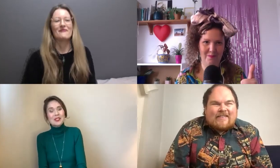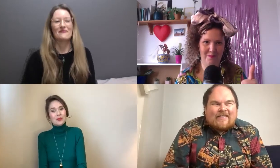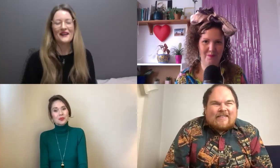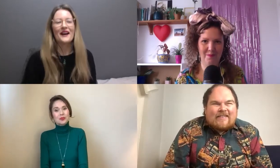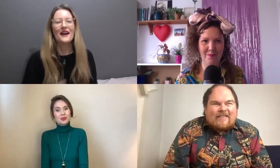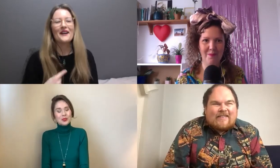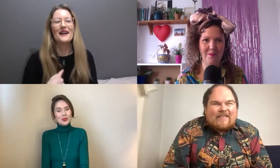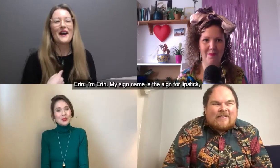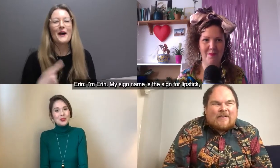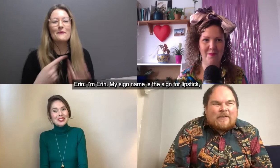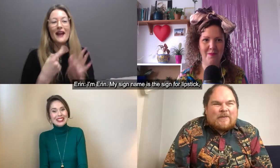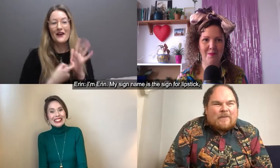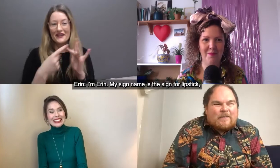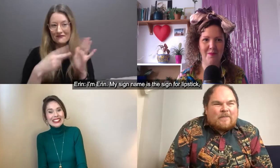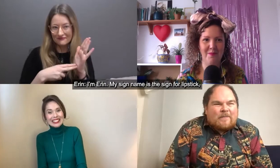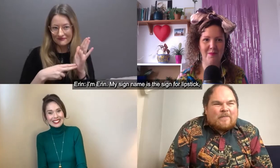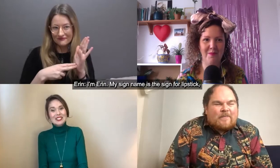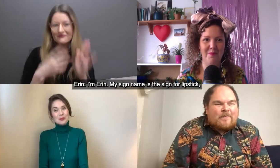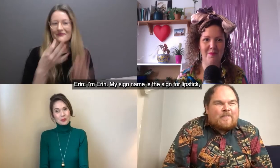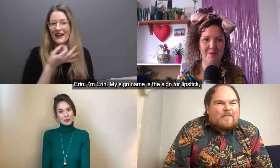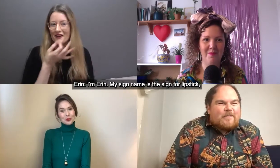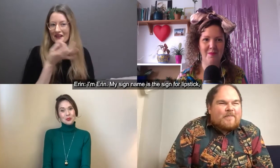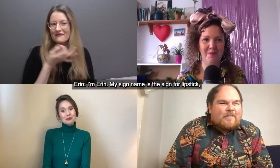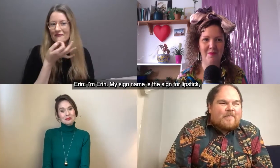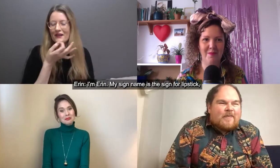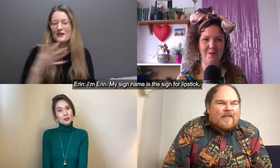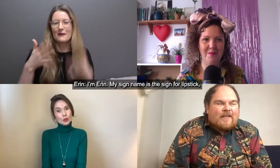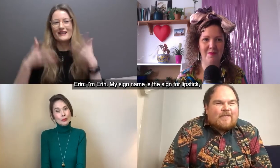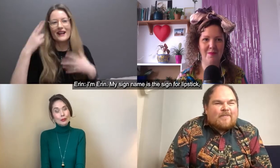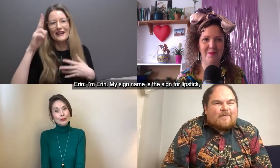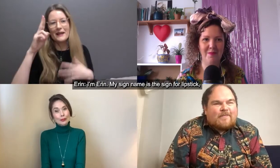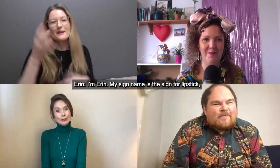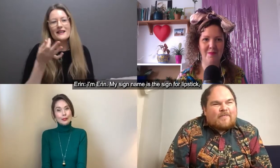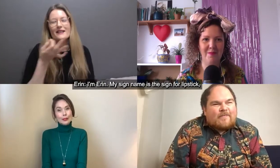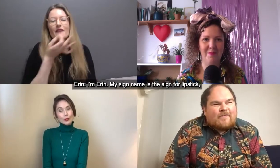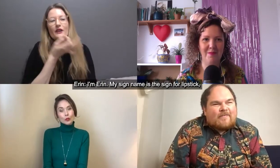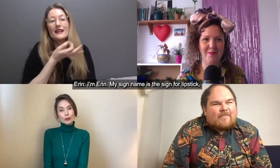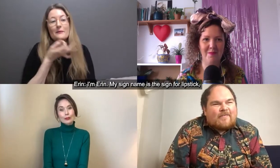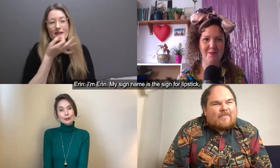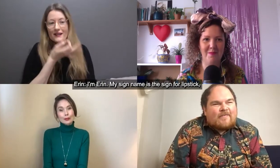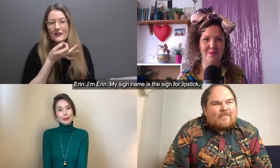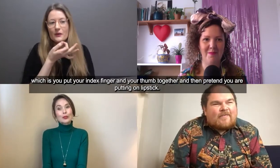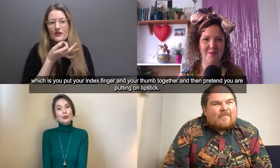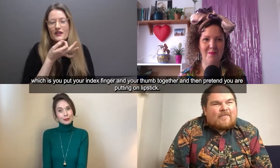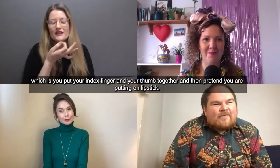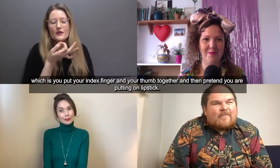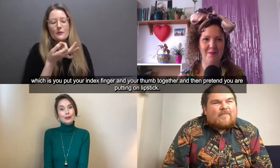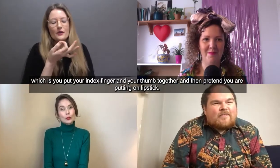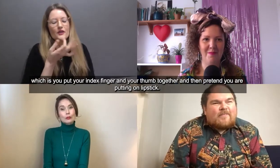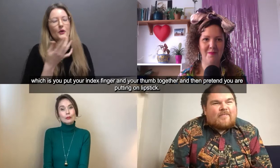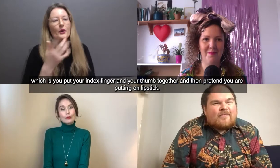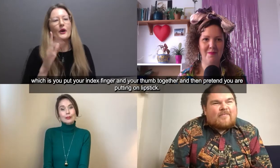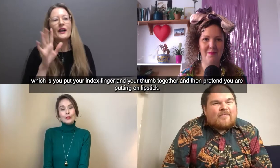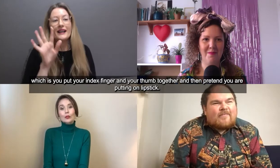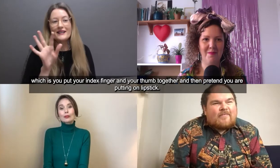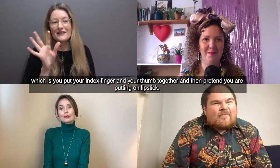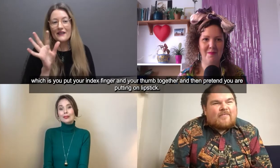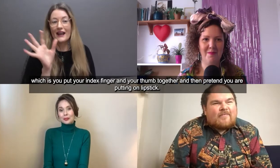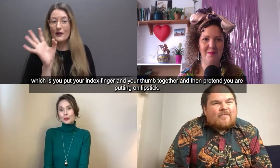Okay I'm Erin Erin so my sign name is the sign for lipstick which is you put your index finger and your